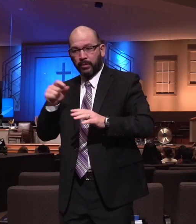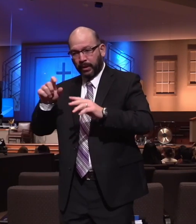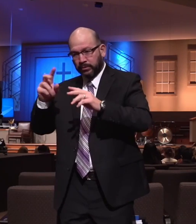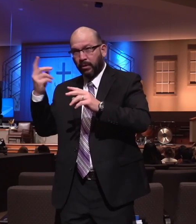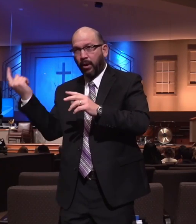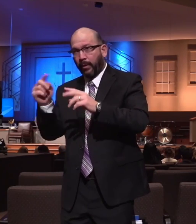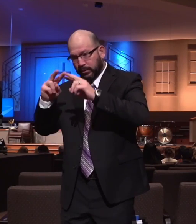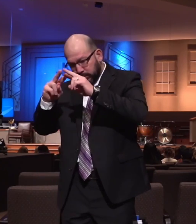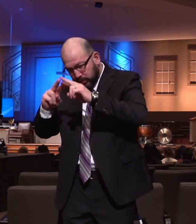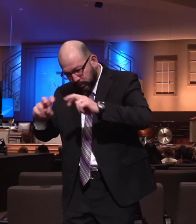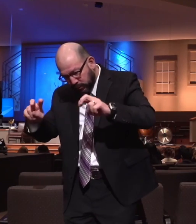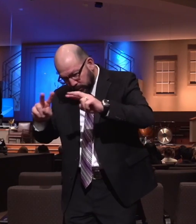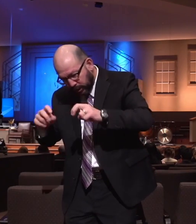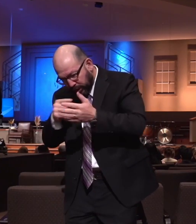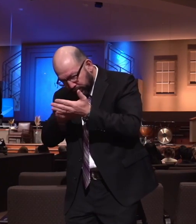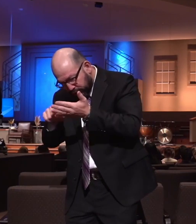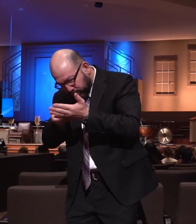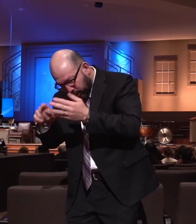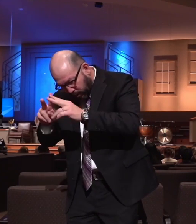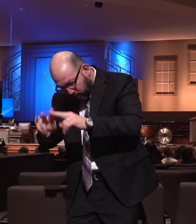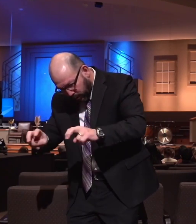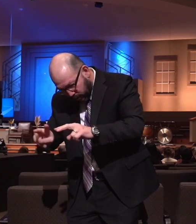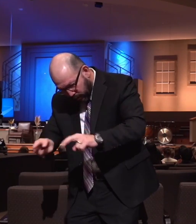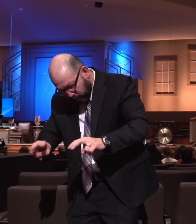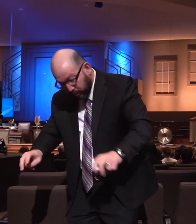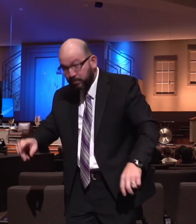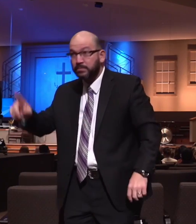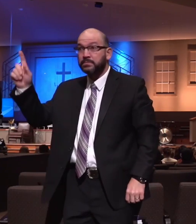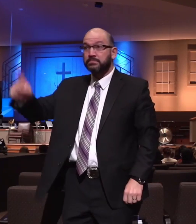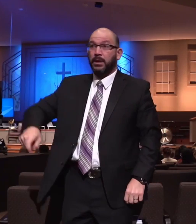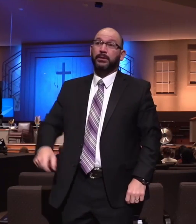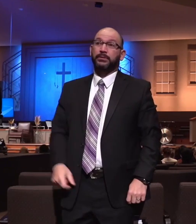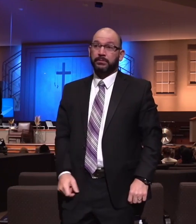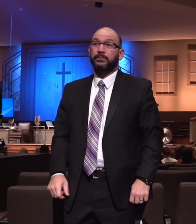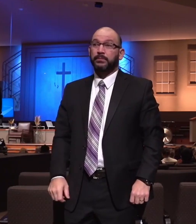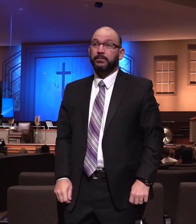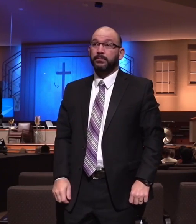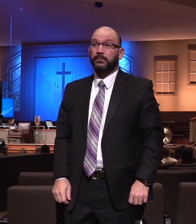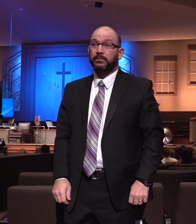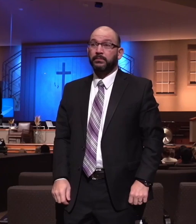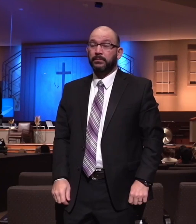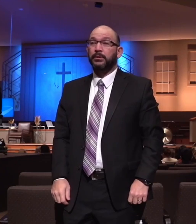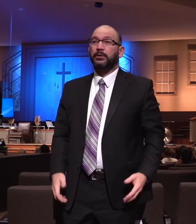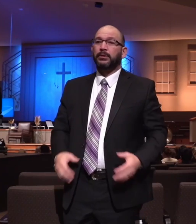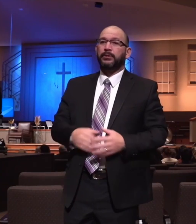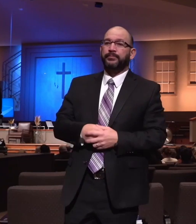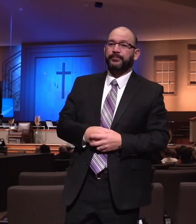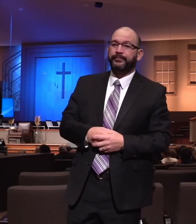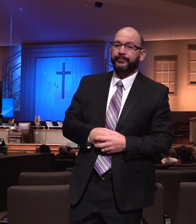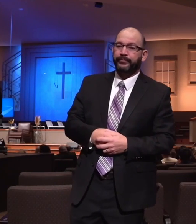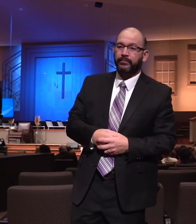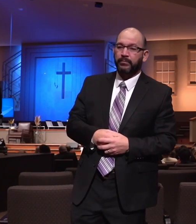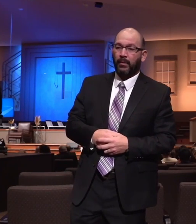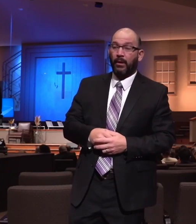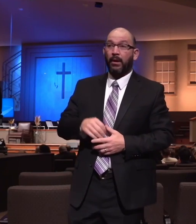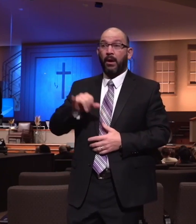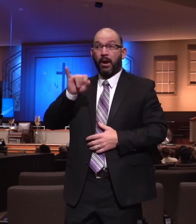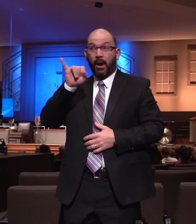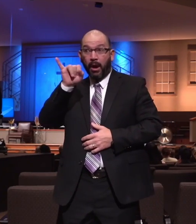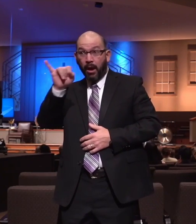be constantly assessed. Now, nothing in your life that's done that will be great for God or great in